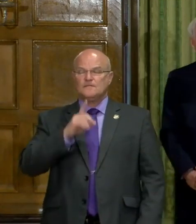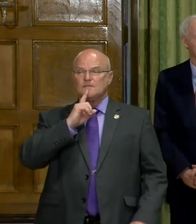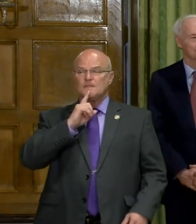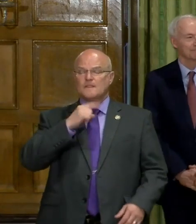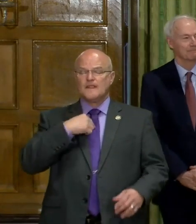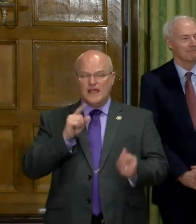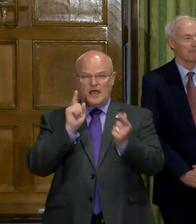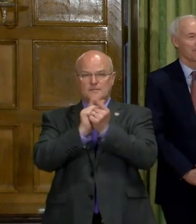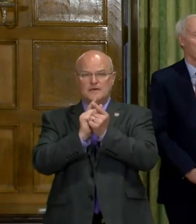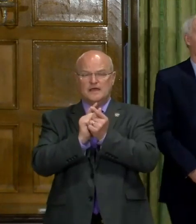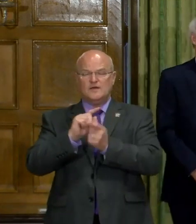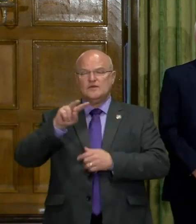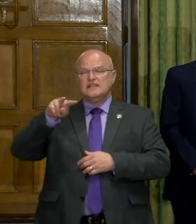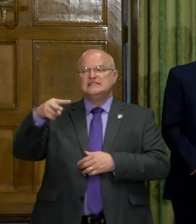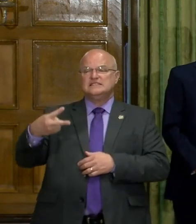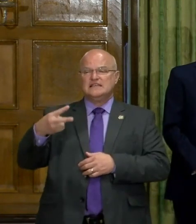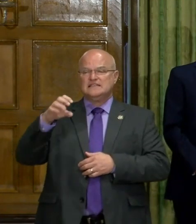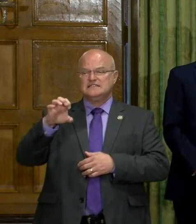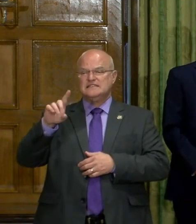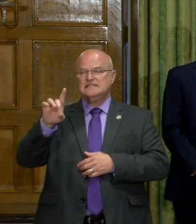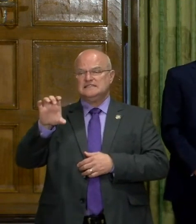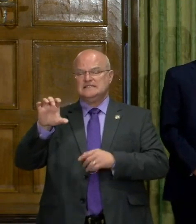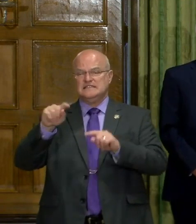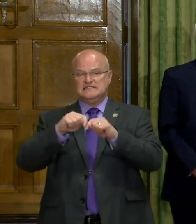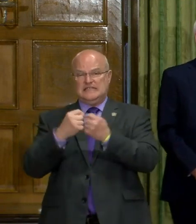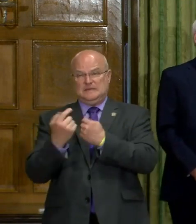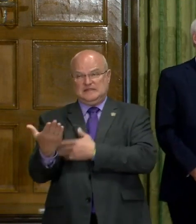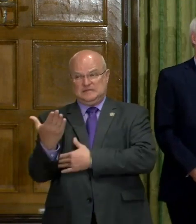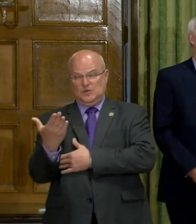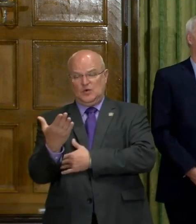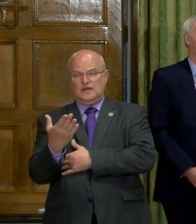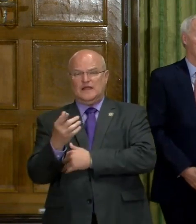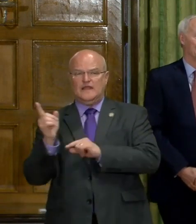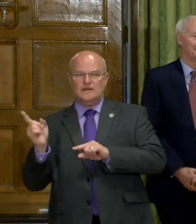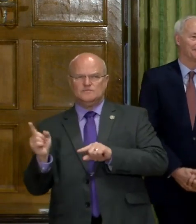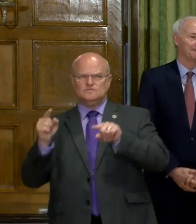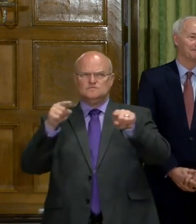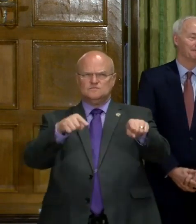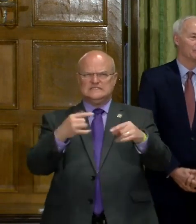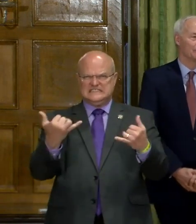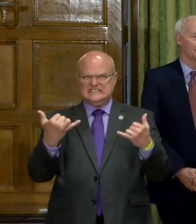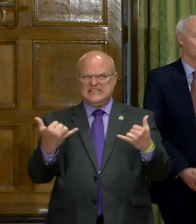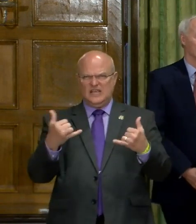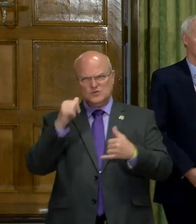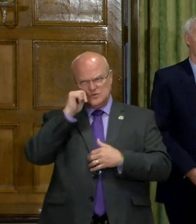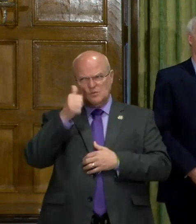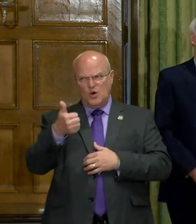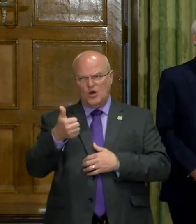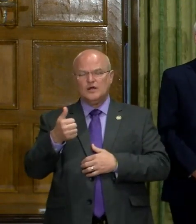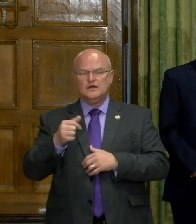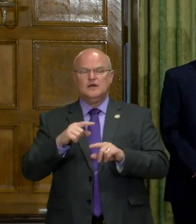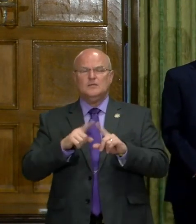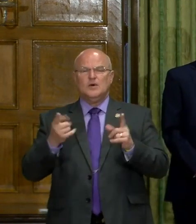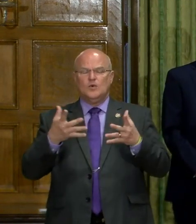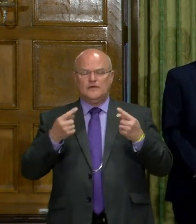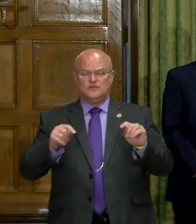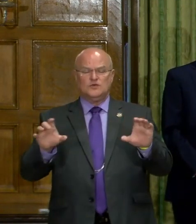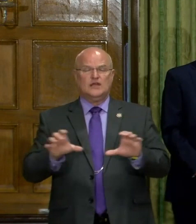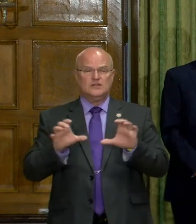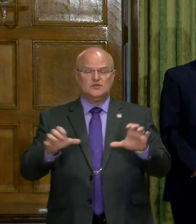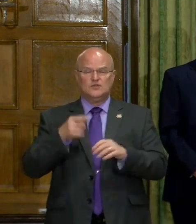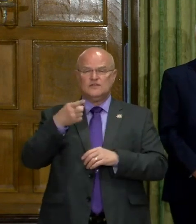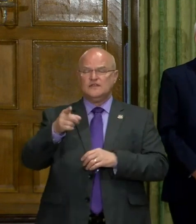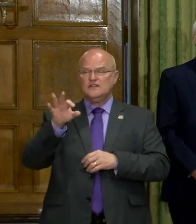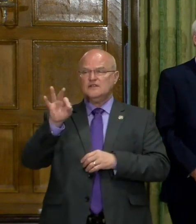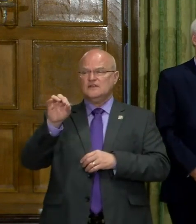Certainly. I met with the second CDC team this morning and they're preparing to go out, I believe, today or tomorrow. Uh, what they're trying to